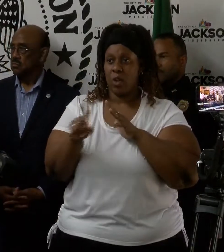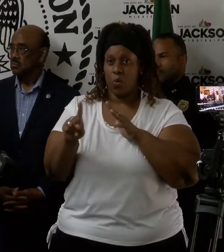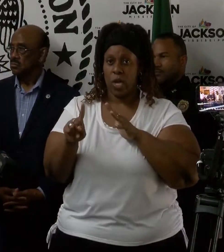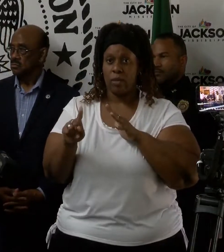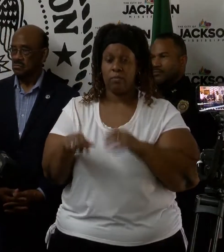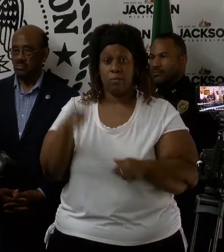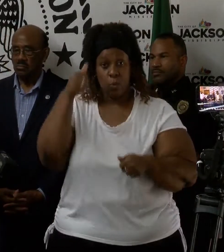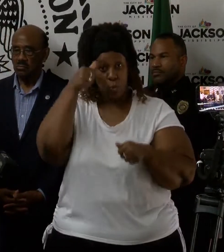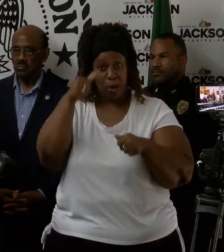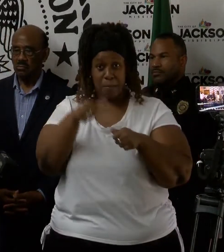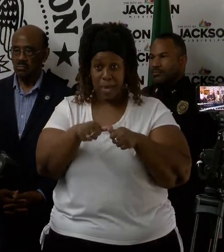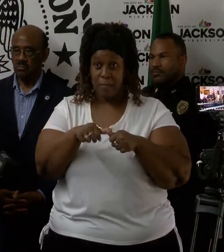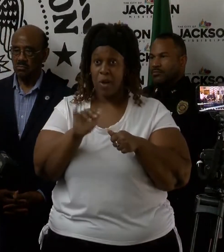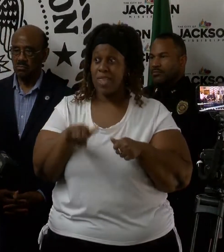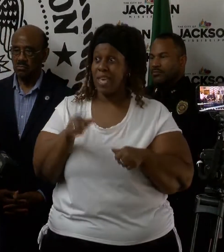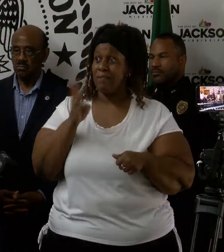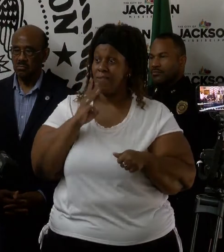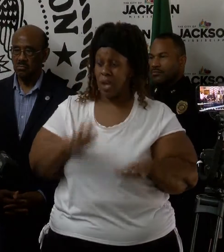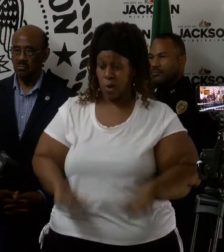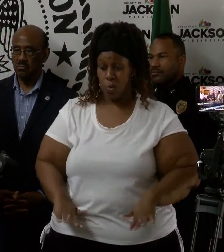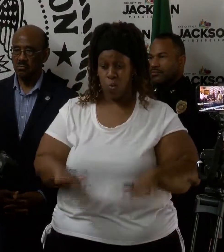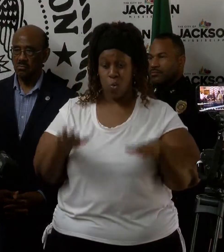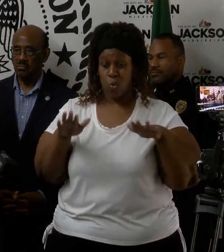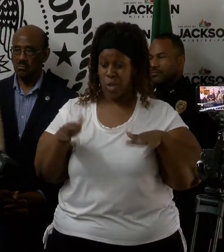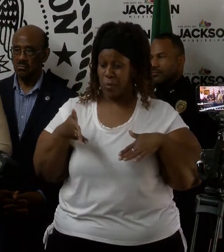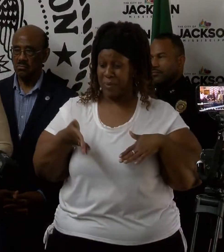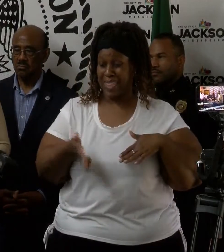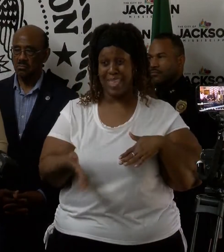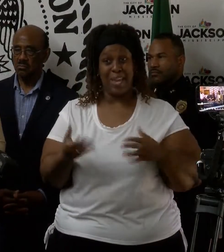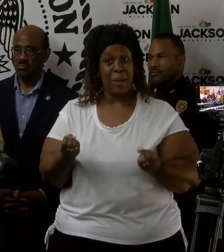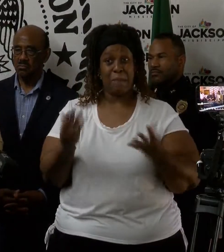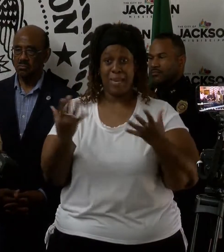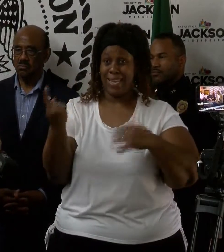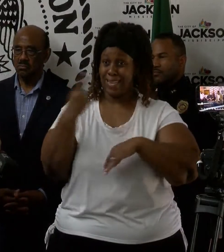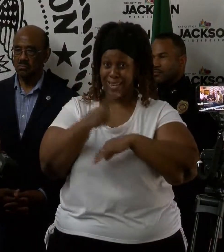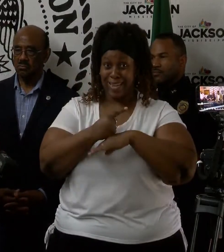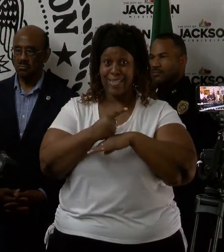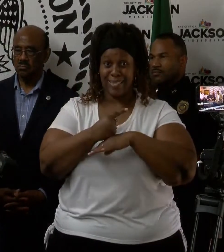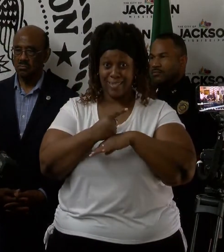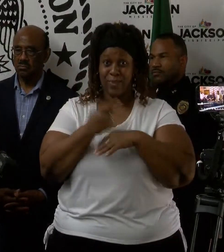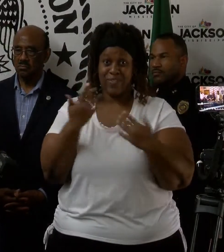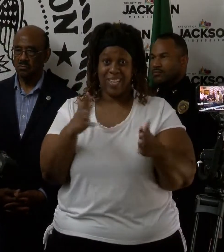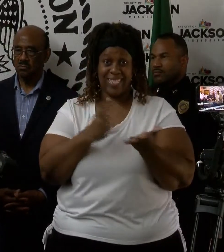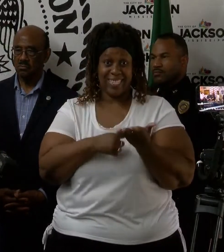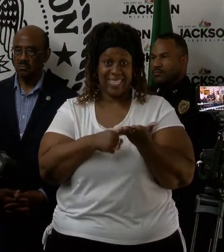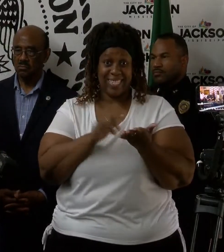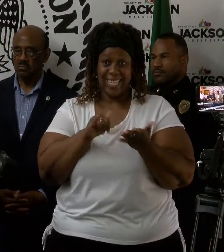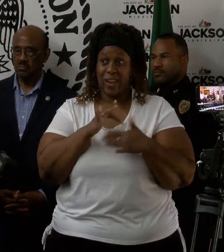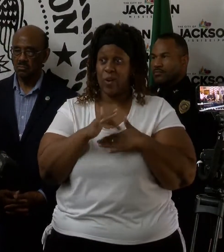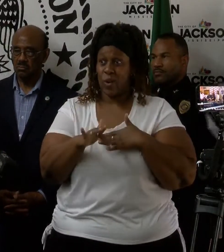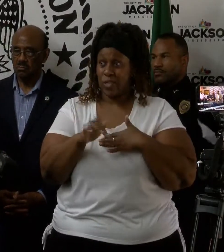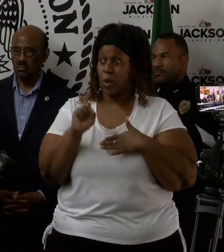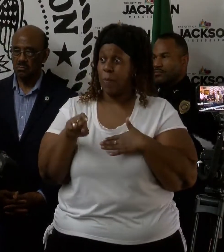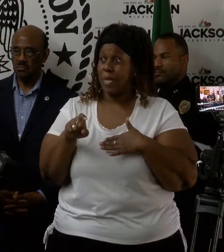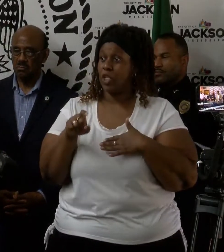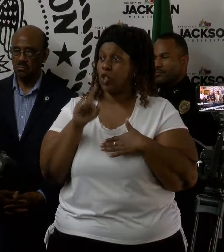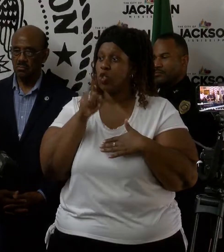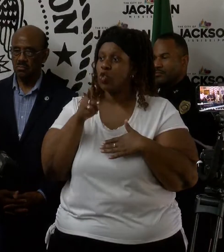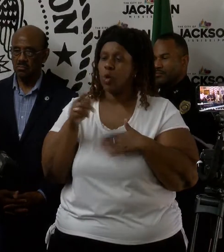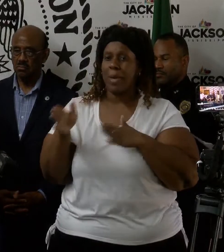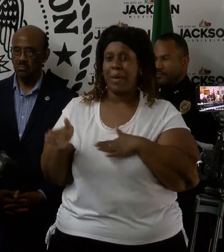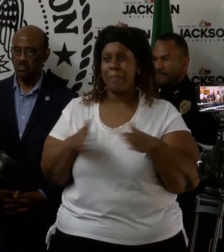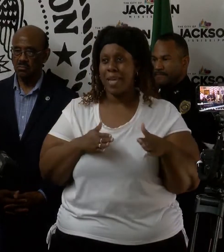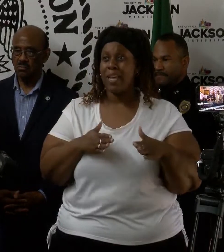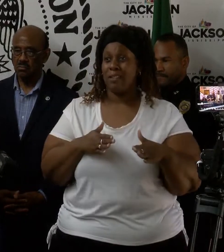mind that floodwaters will remain on the ground for several days, as was stated earlier. And so you should make a plan to be gone